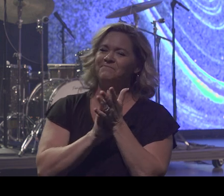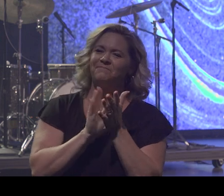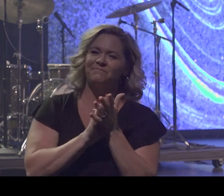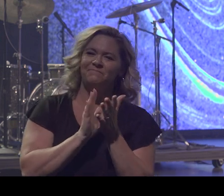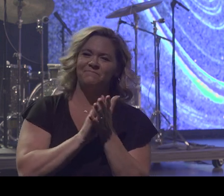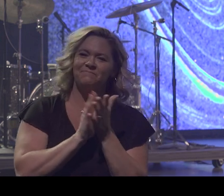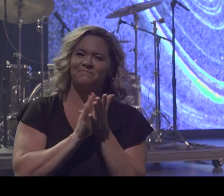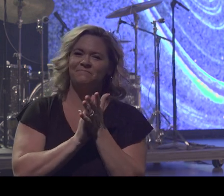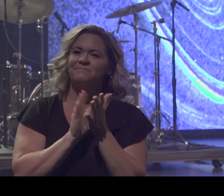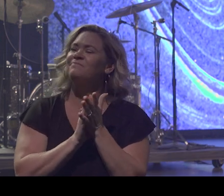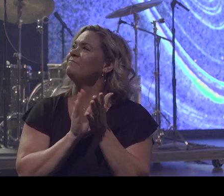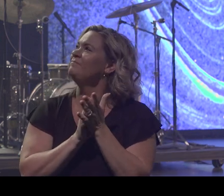All right.